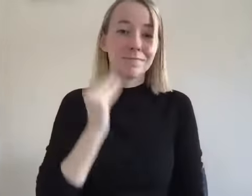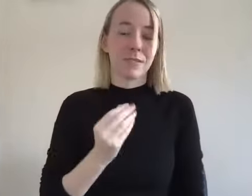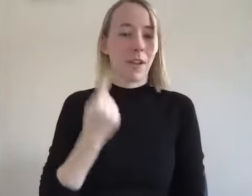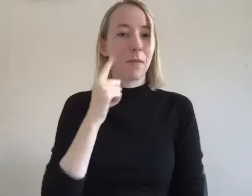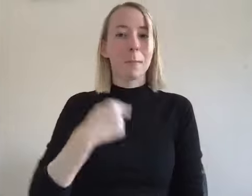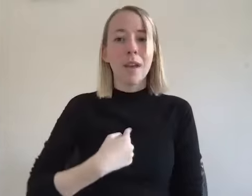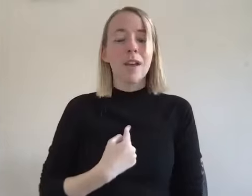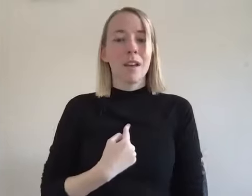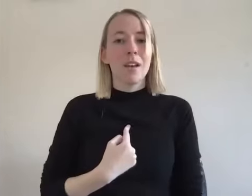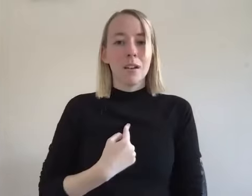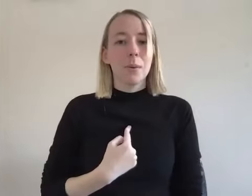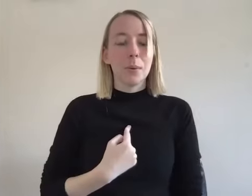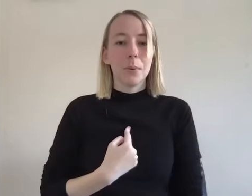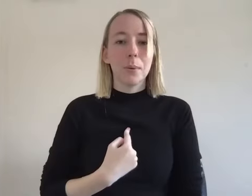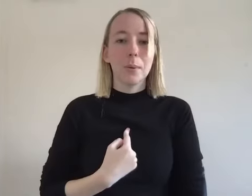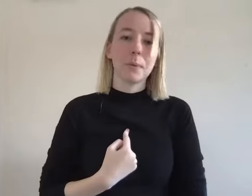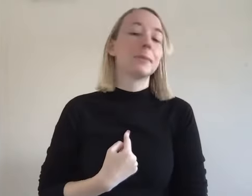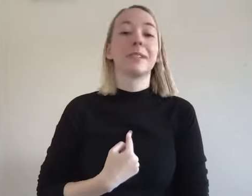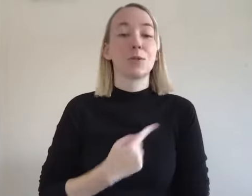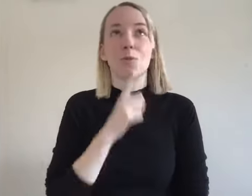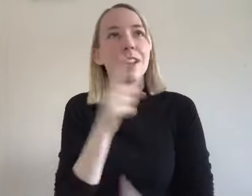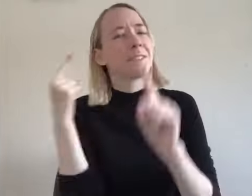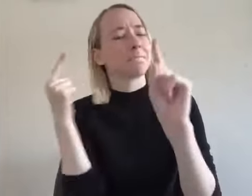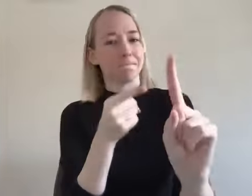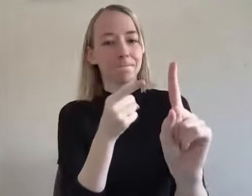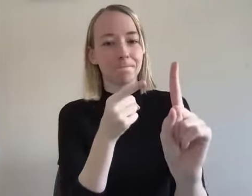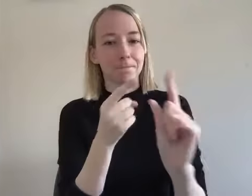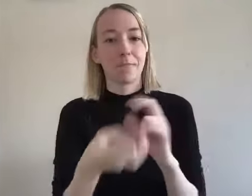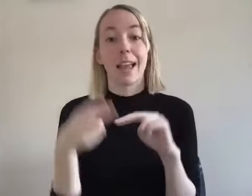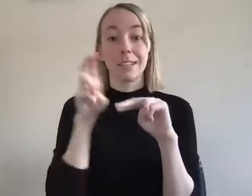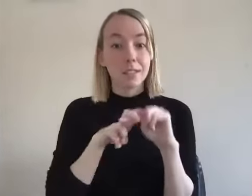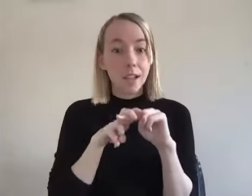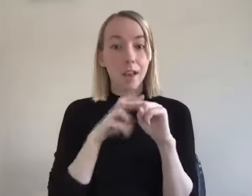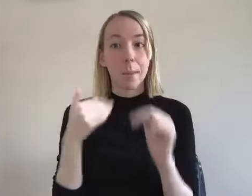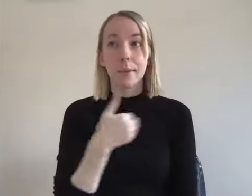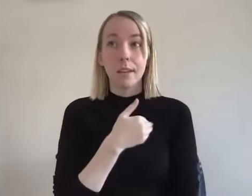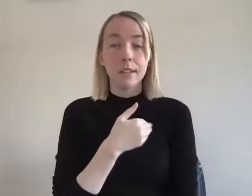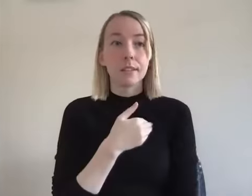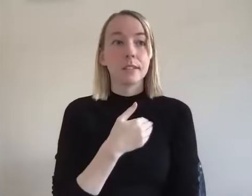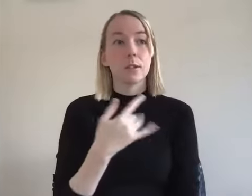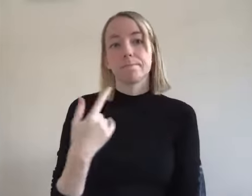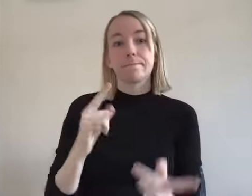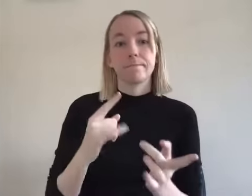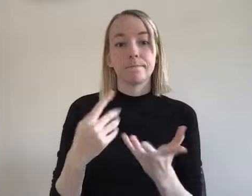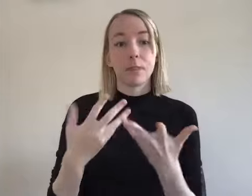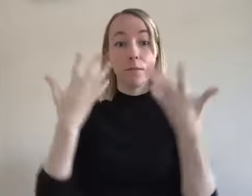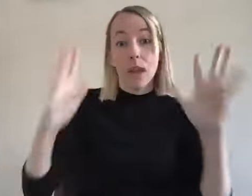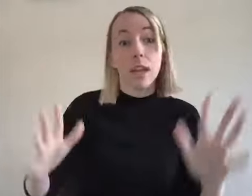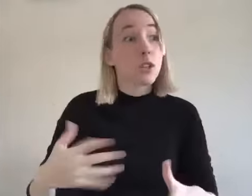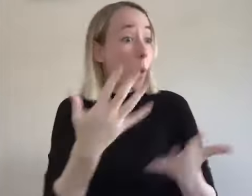and and that's for me the um the essence of it because i sat in the rooms for a long time and people would invite me to meeting or they invite me to